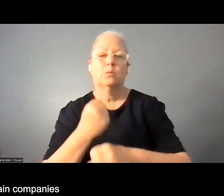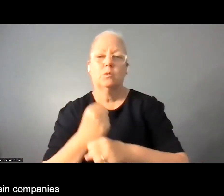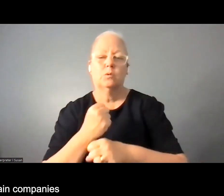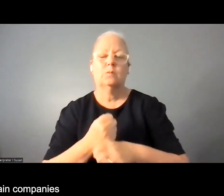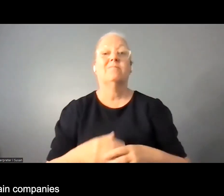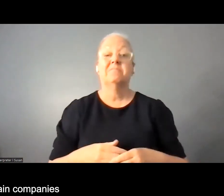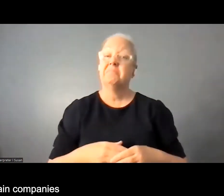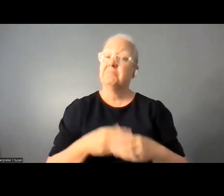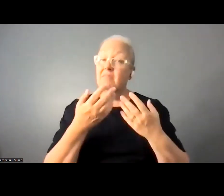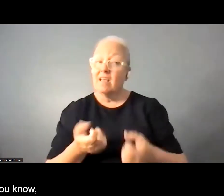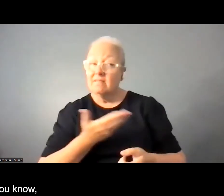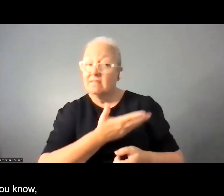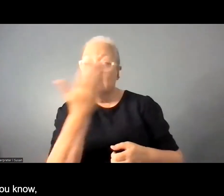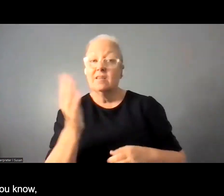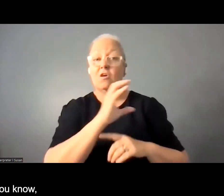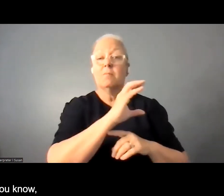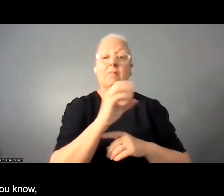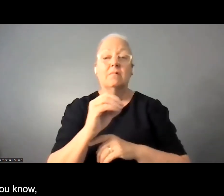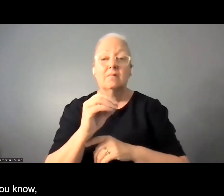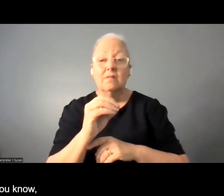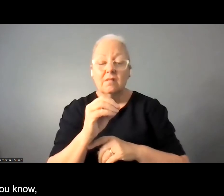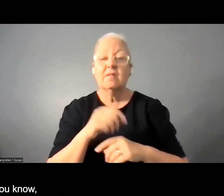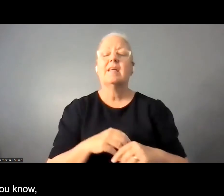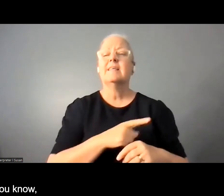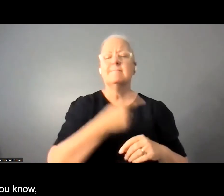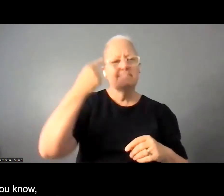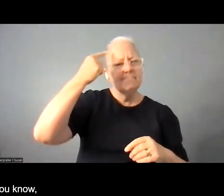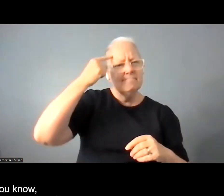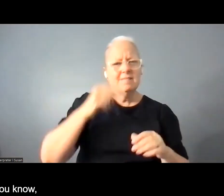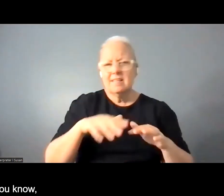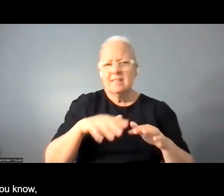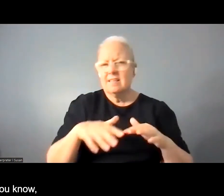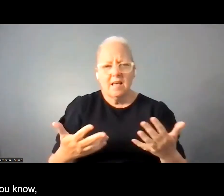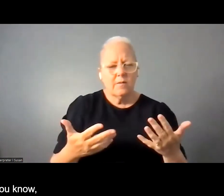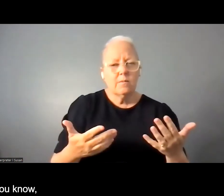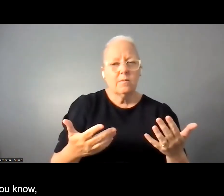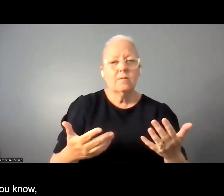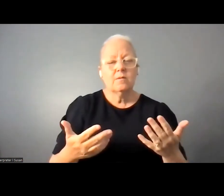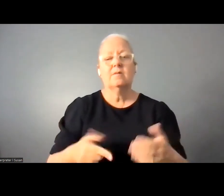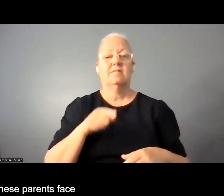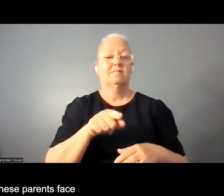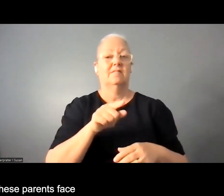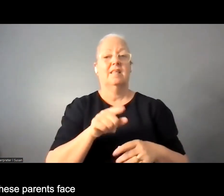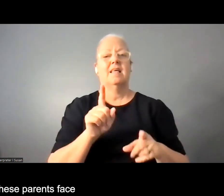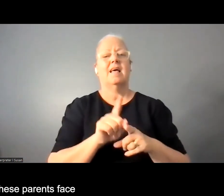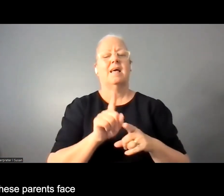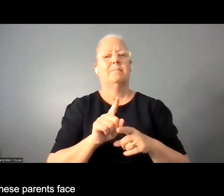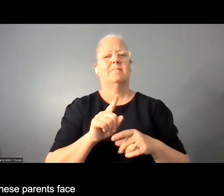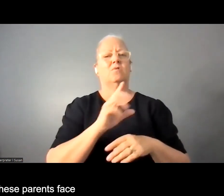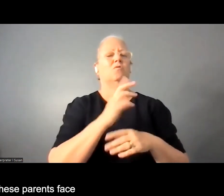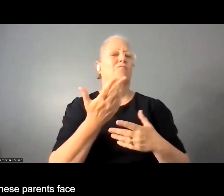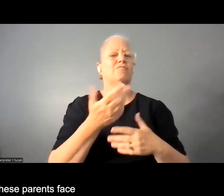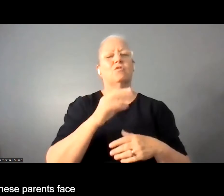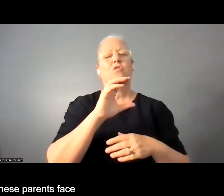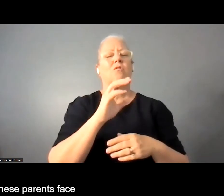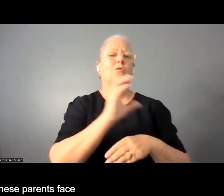that are increasingly looking at you know how do we change our corporate cultures the other thing that these